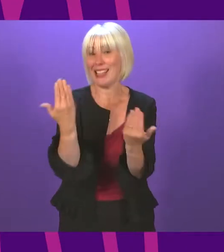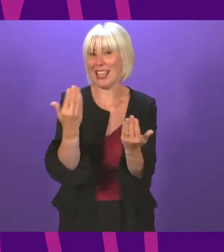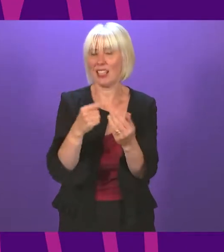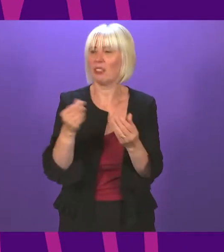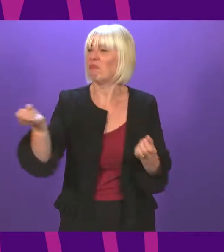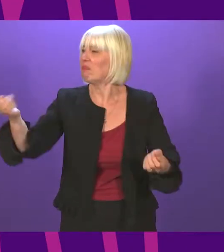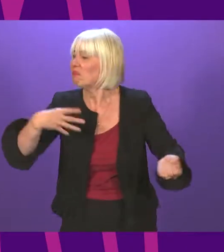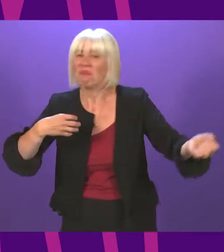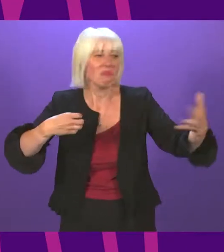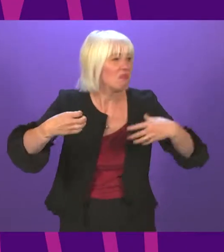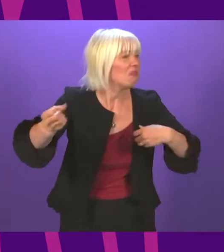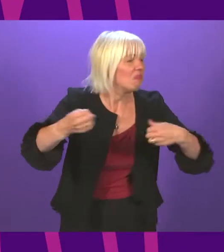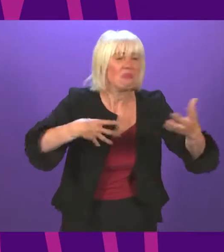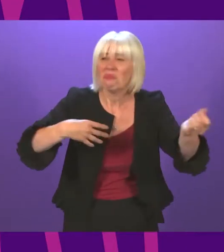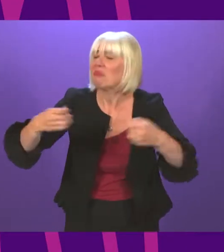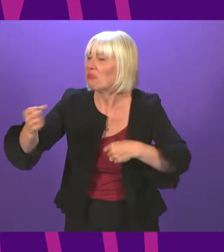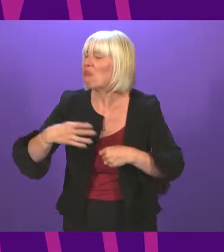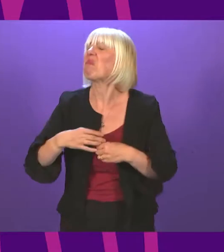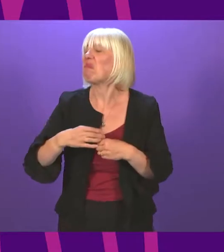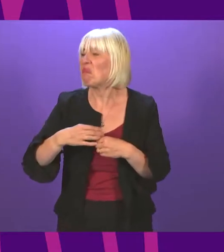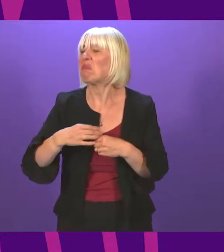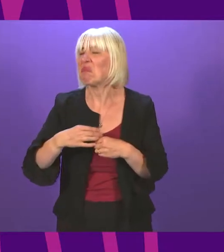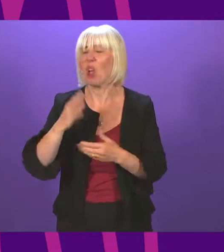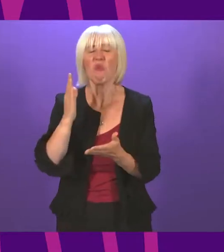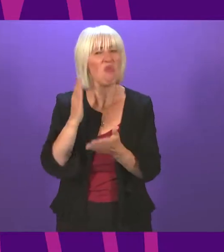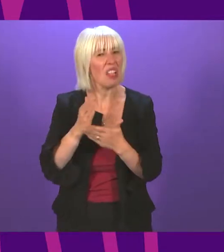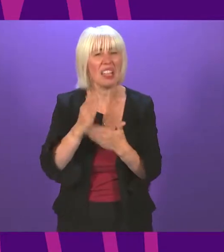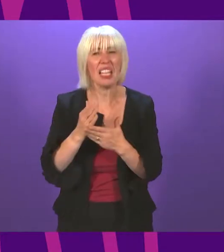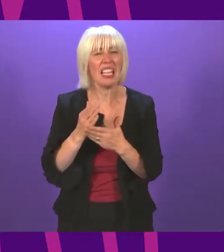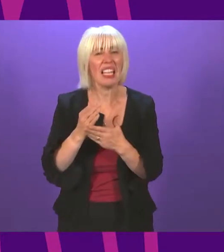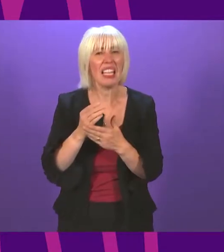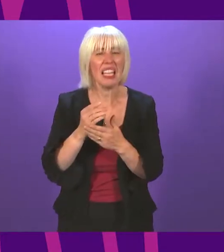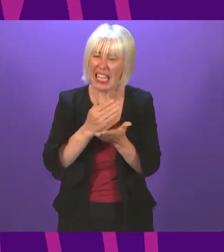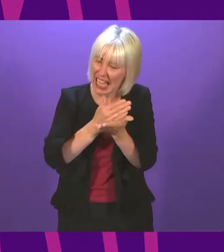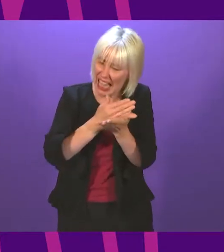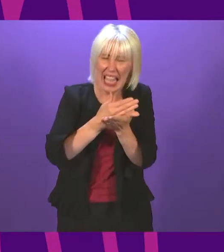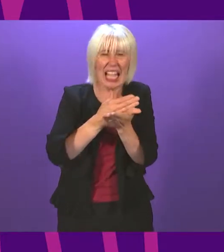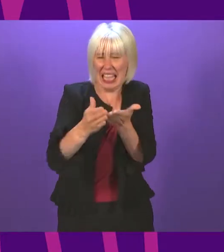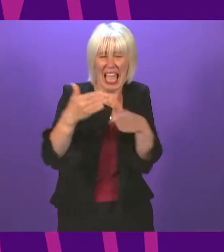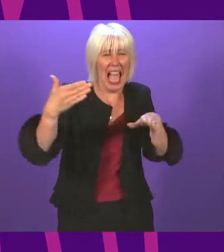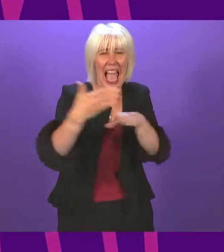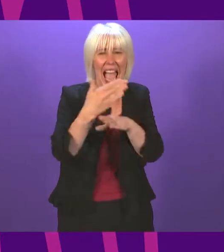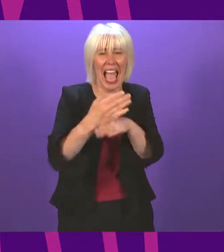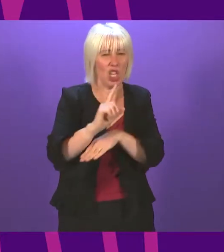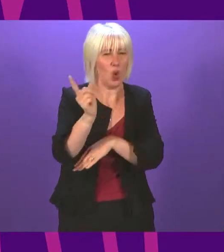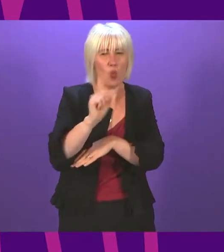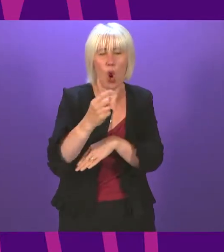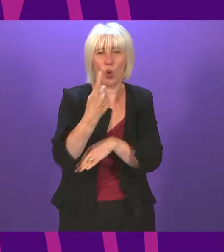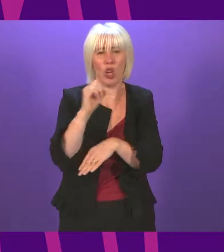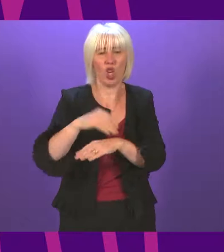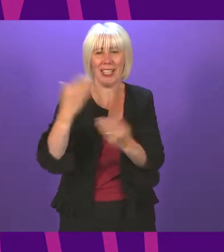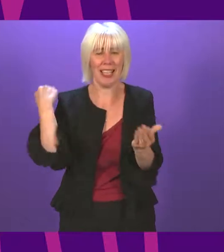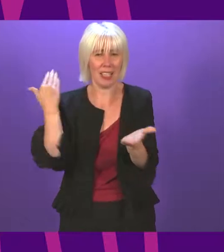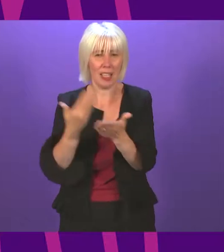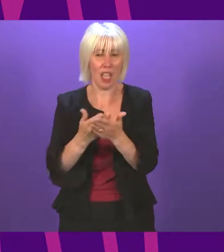to the contribution of ministers today, it is clear that the only real action that has been taken in the first 100 days is to enter